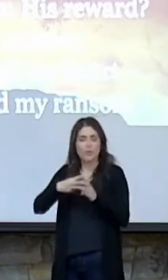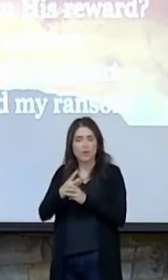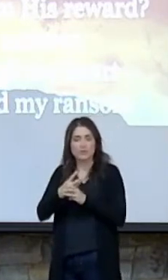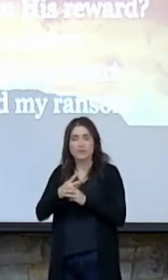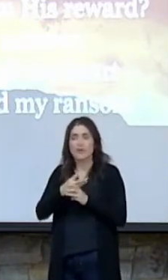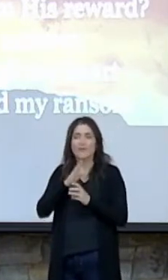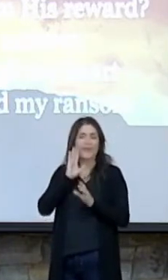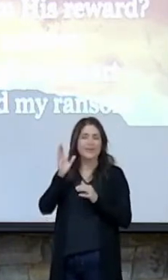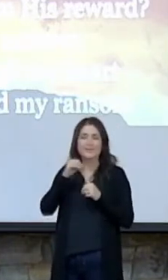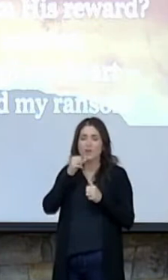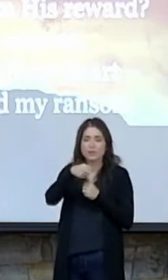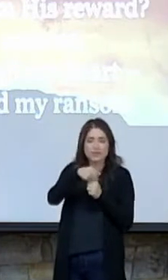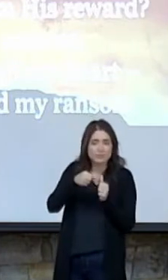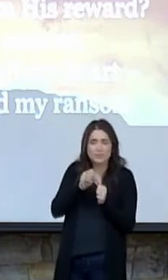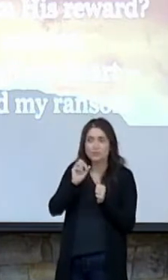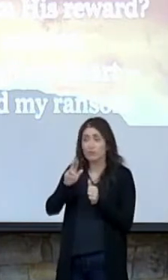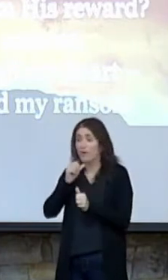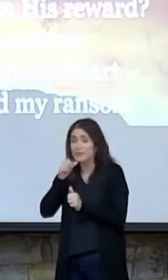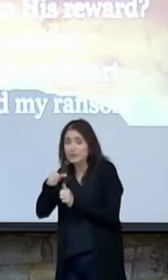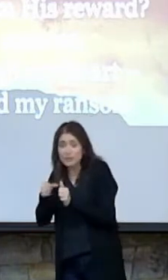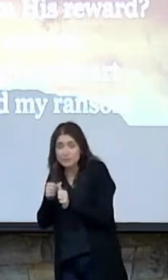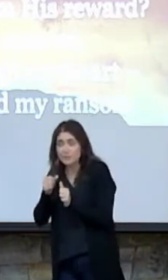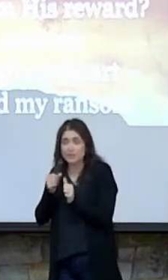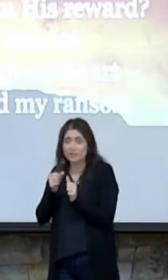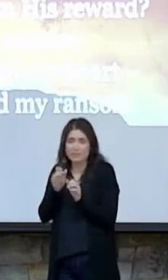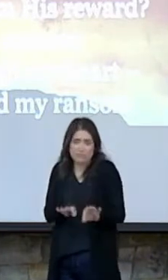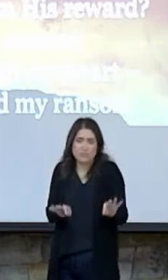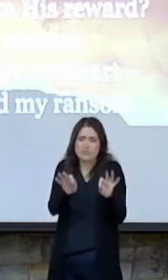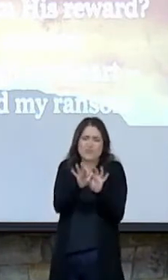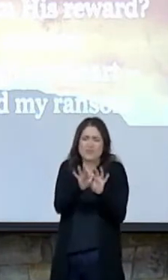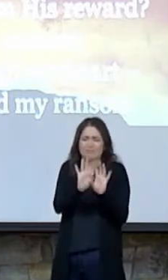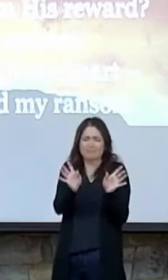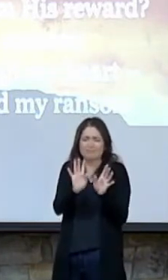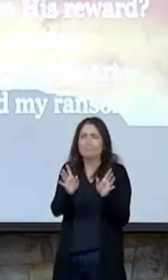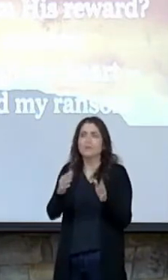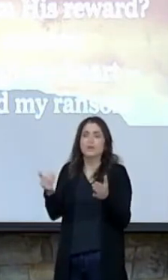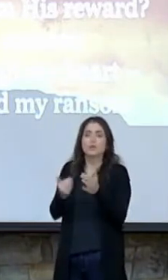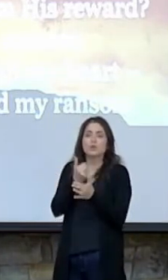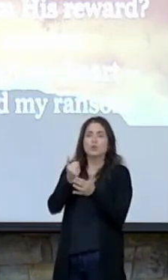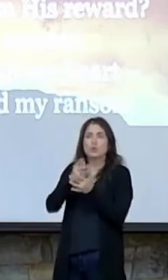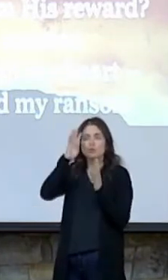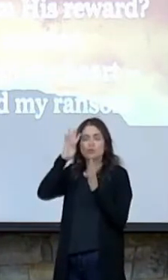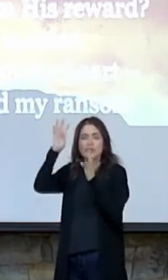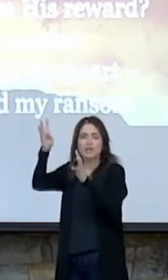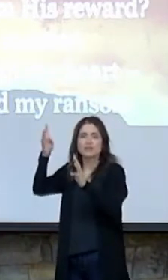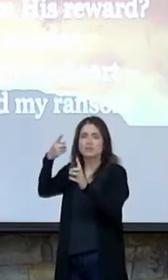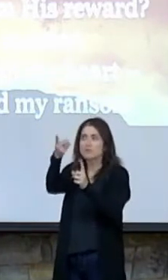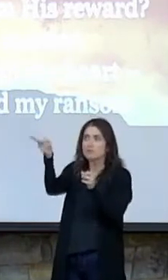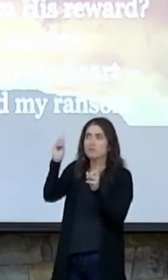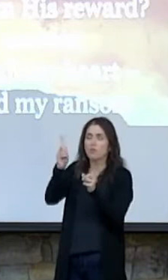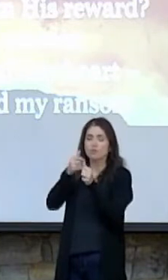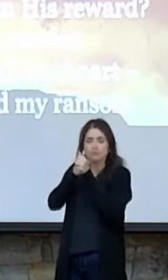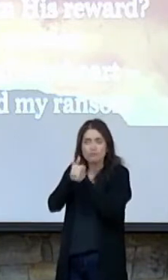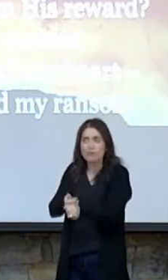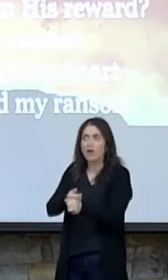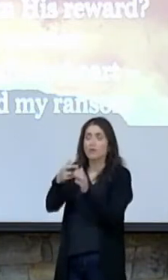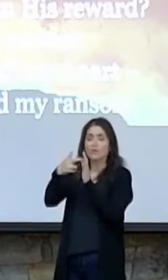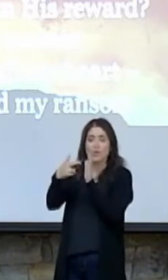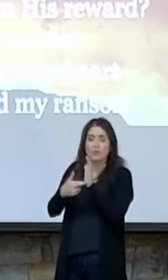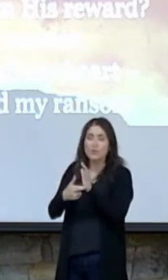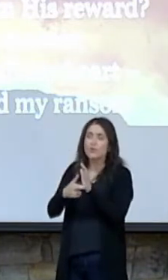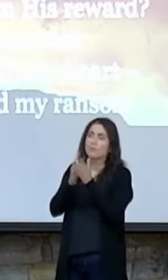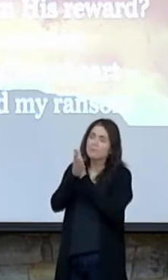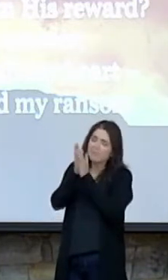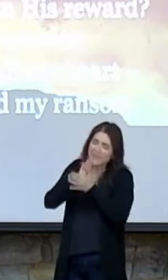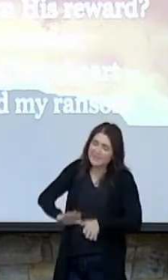anything nor uncircumcision but a new creation and as for all who walk by this rule peace and mercy